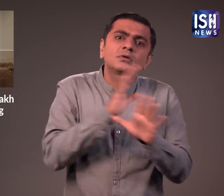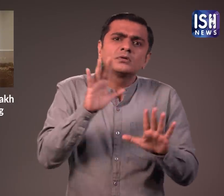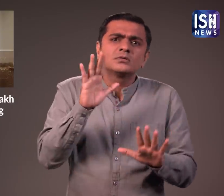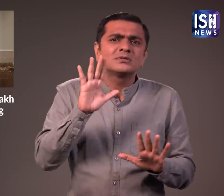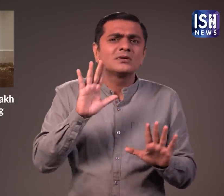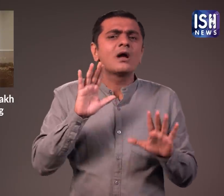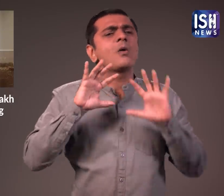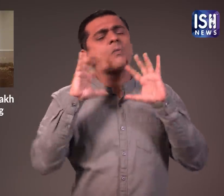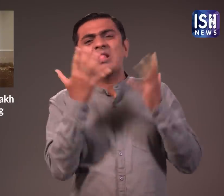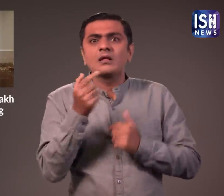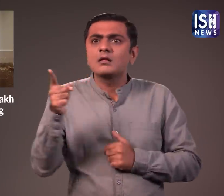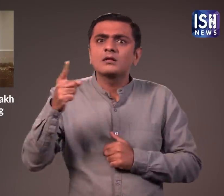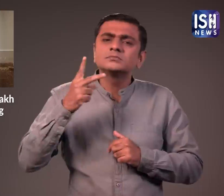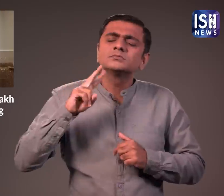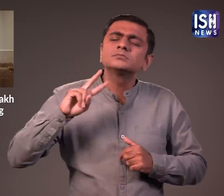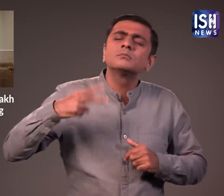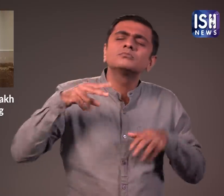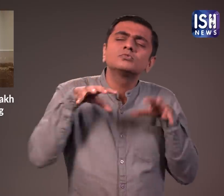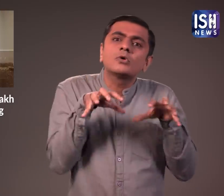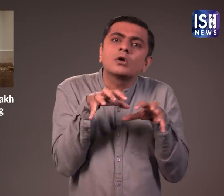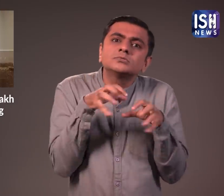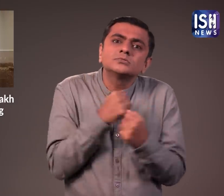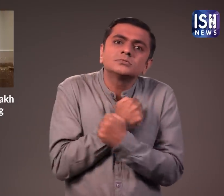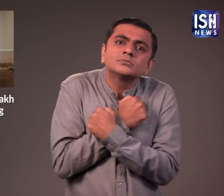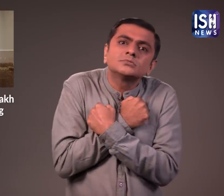He loved dogs and always wanted to look like a dog.